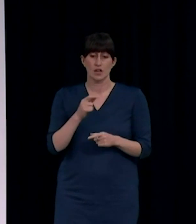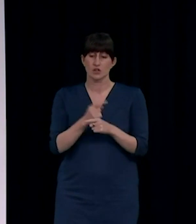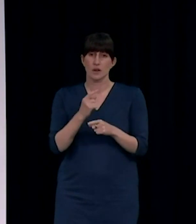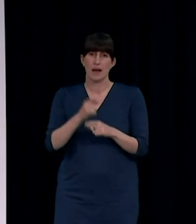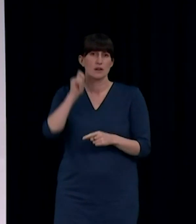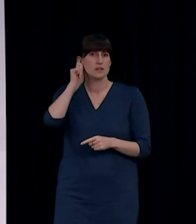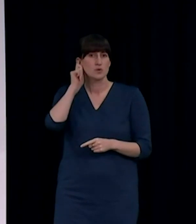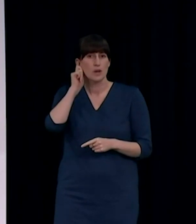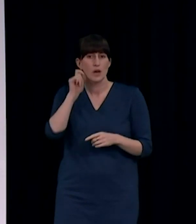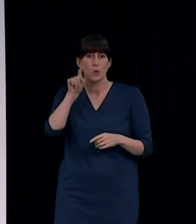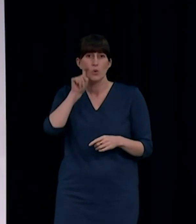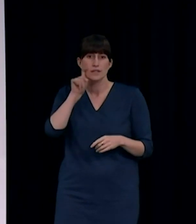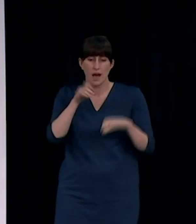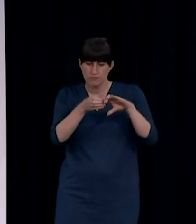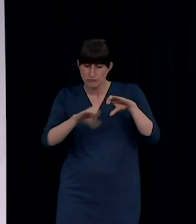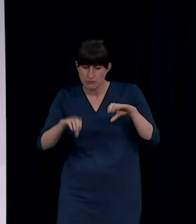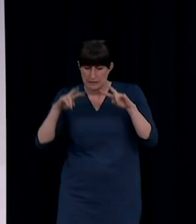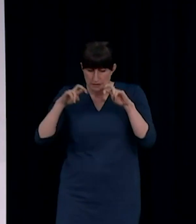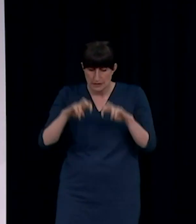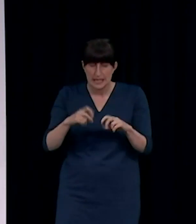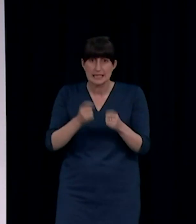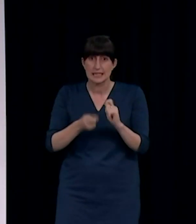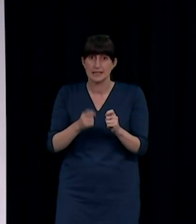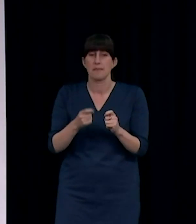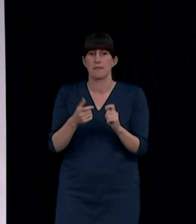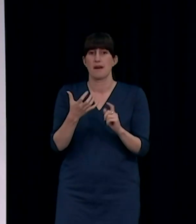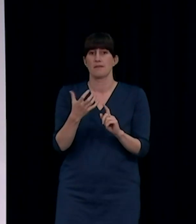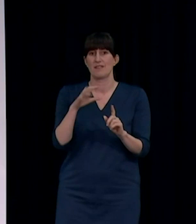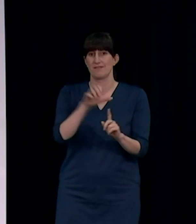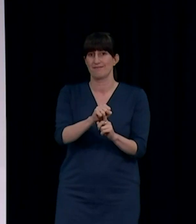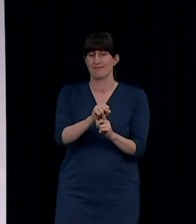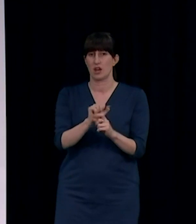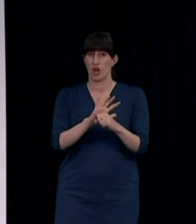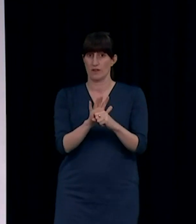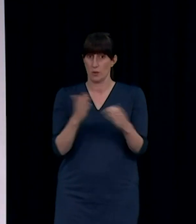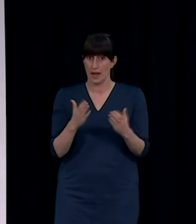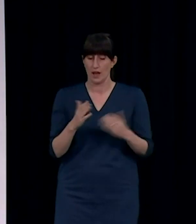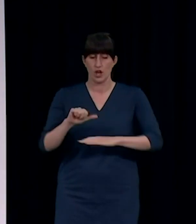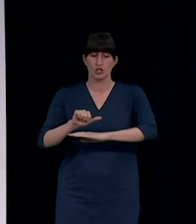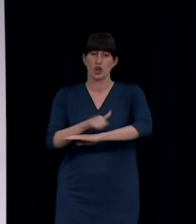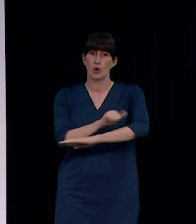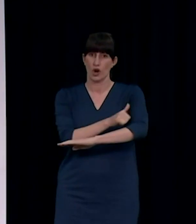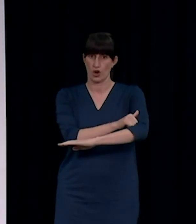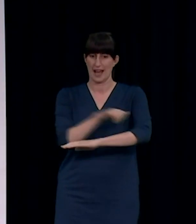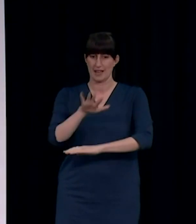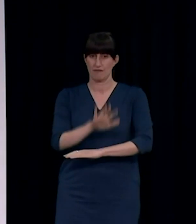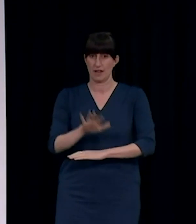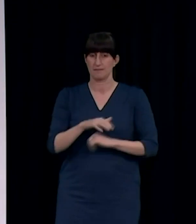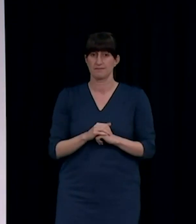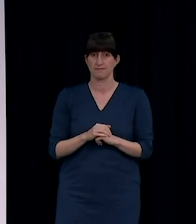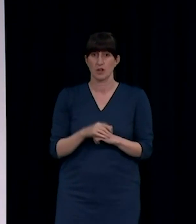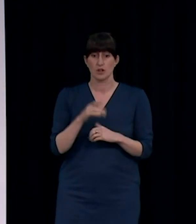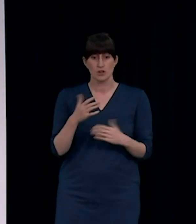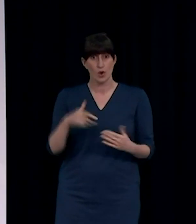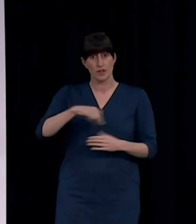from a sample that was collected on the 23rd of September. Now follow-up samples from Tauranga and Mount Maunganui